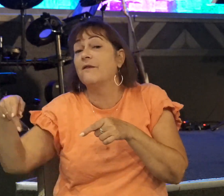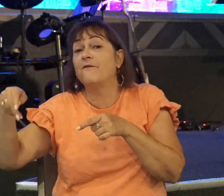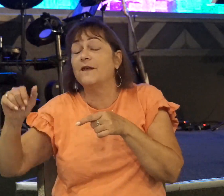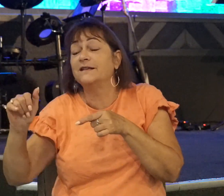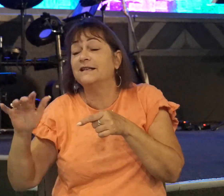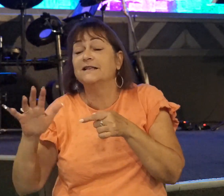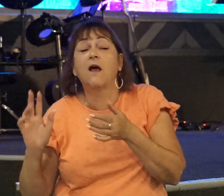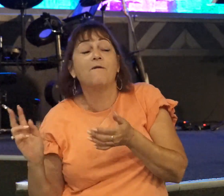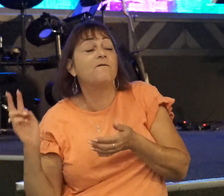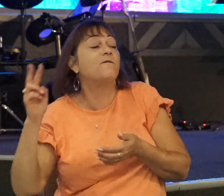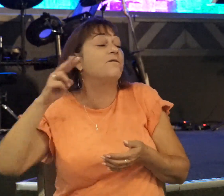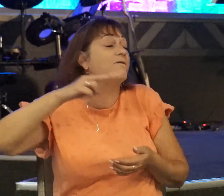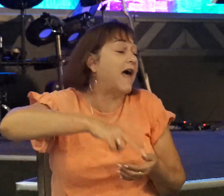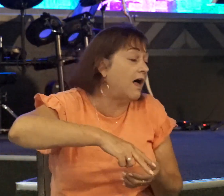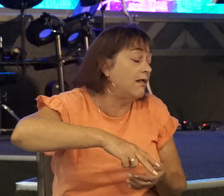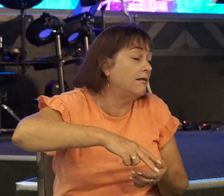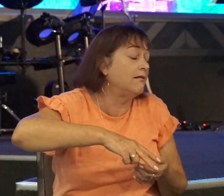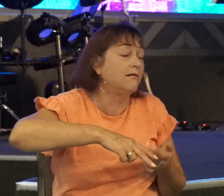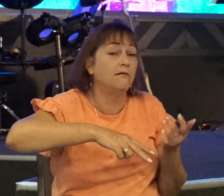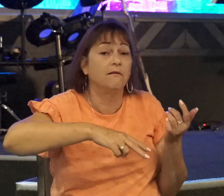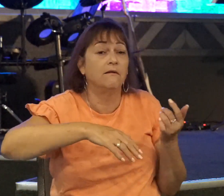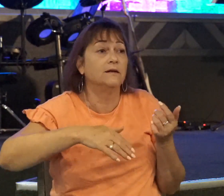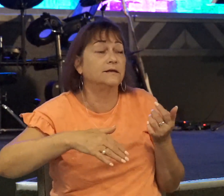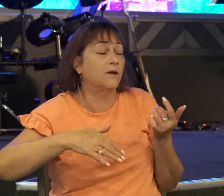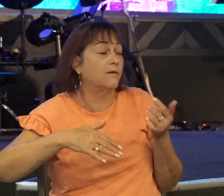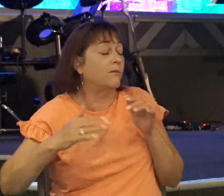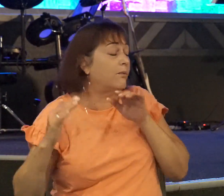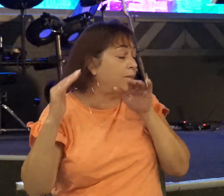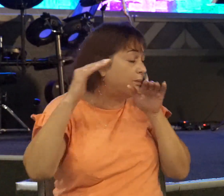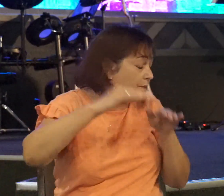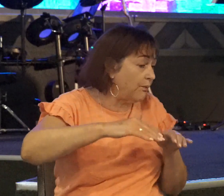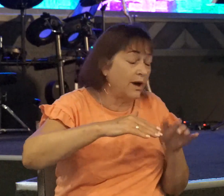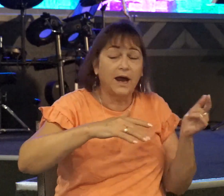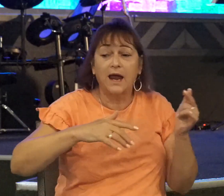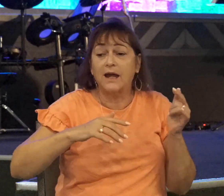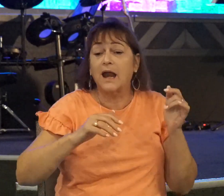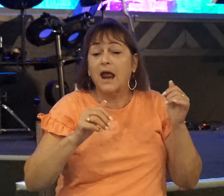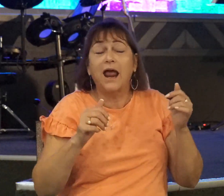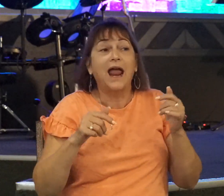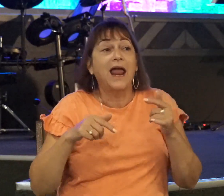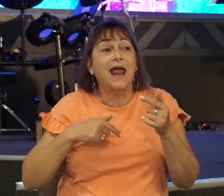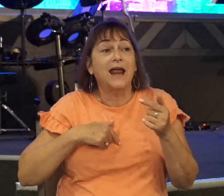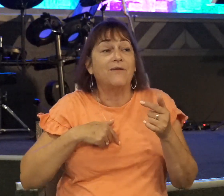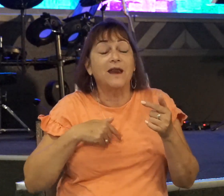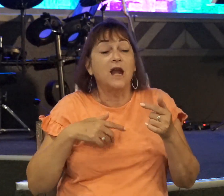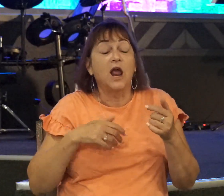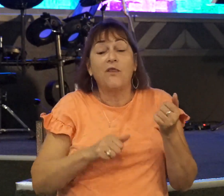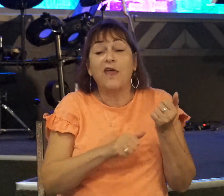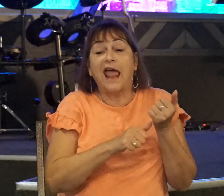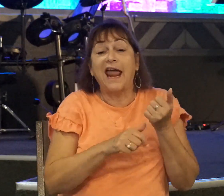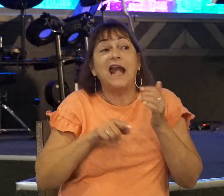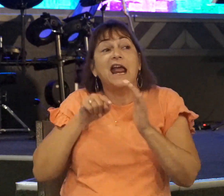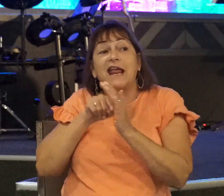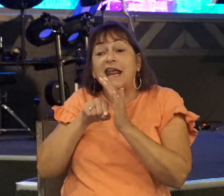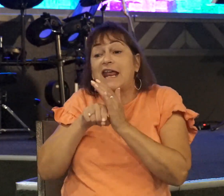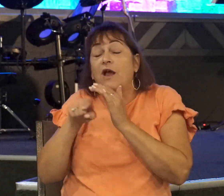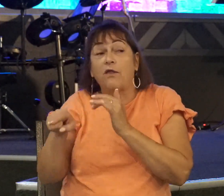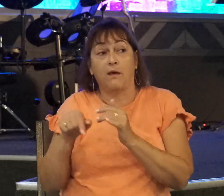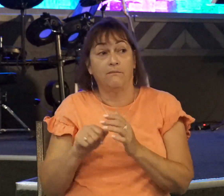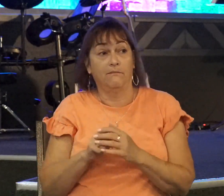Jonathan. And as he came after him, his armor bearer killed them. The first slaughter which Jonathan and his armor